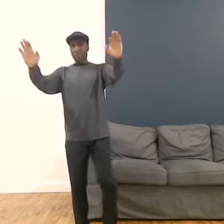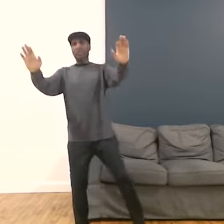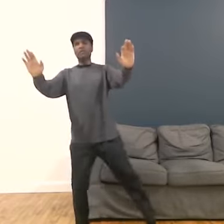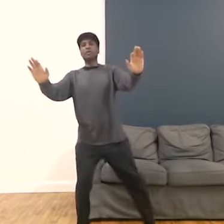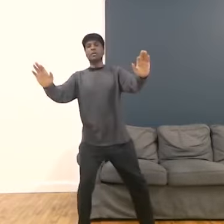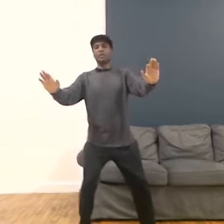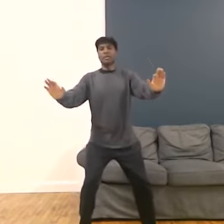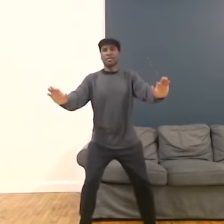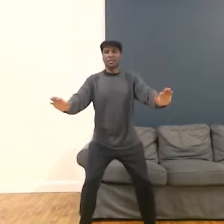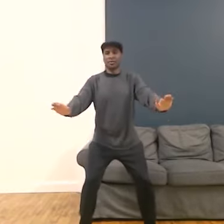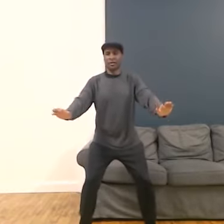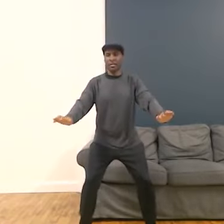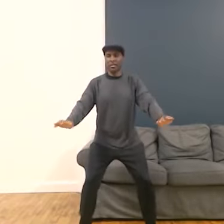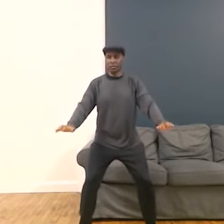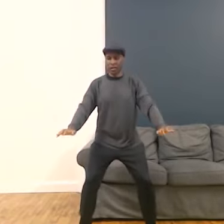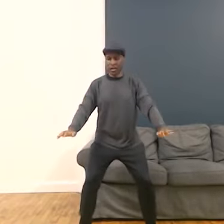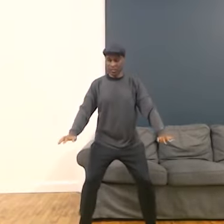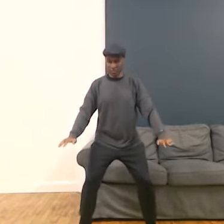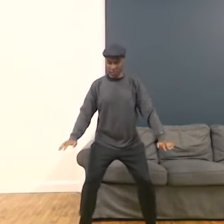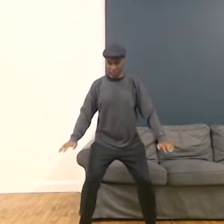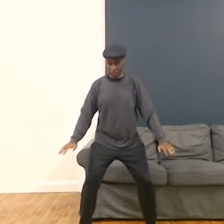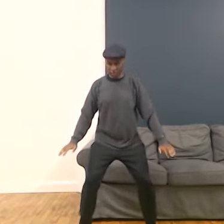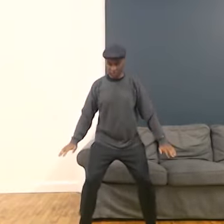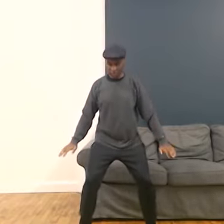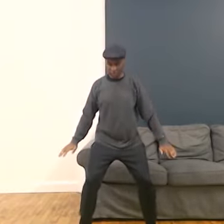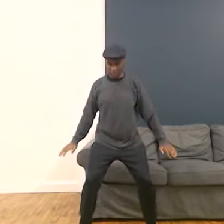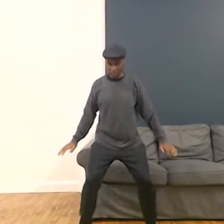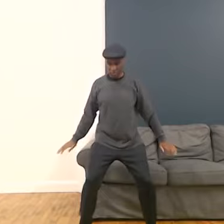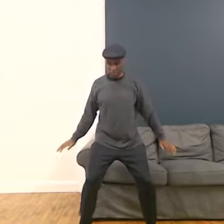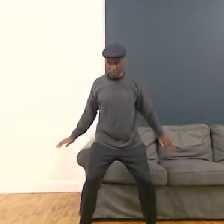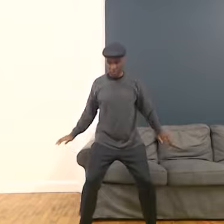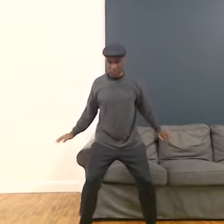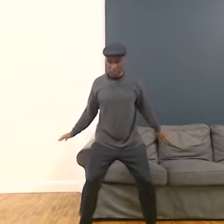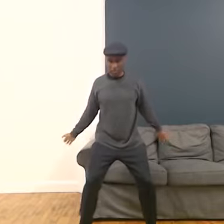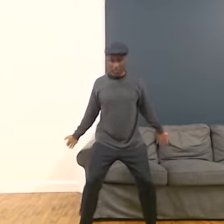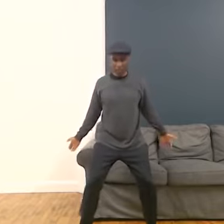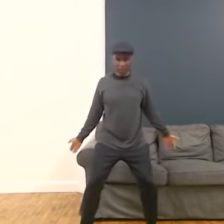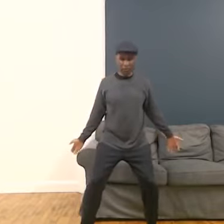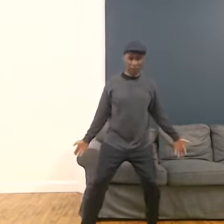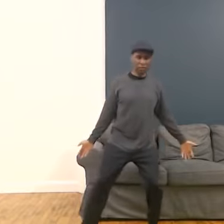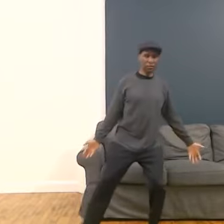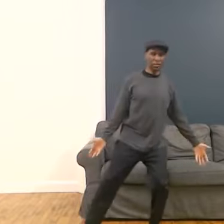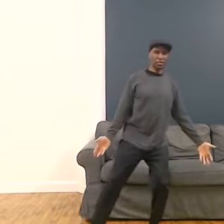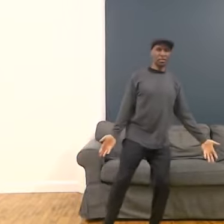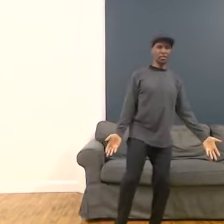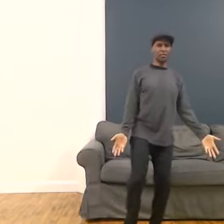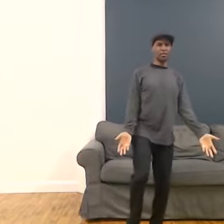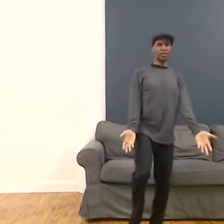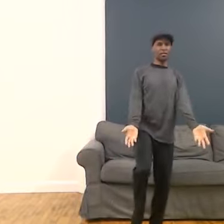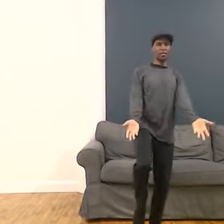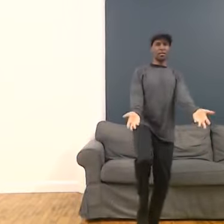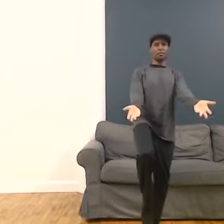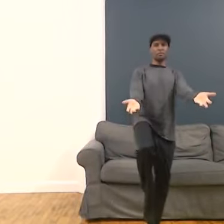You want to make this balance practice. As you step into the foot, you can actually lift the leg up.